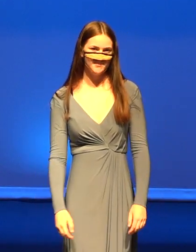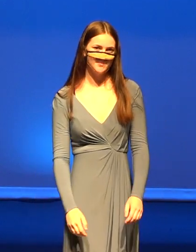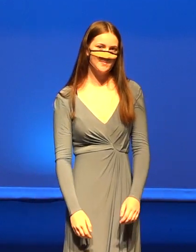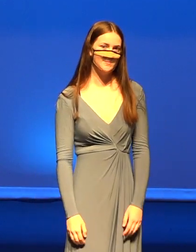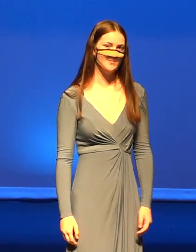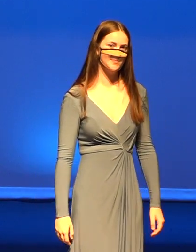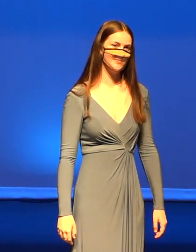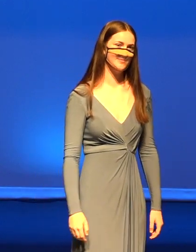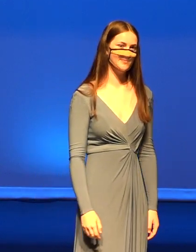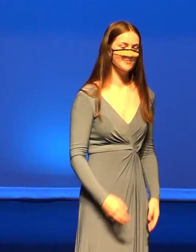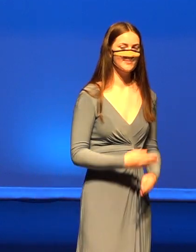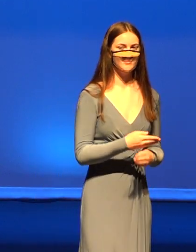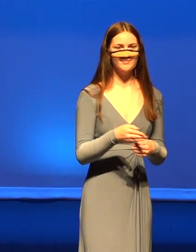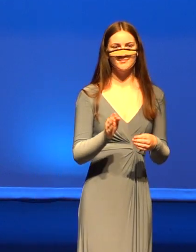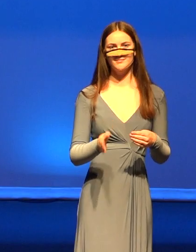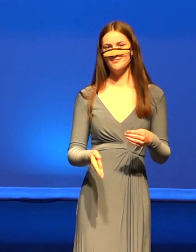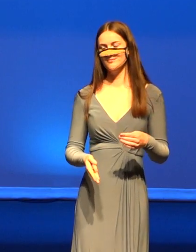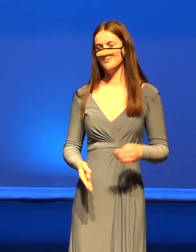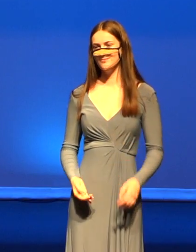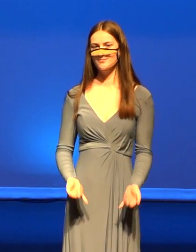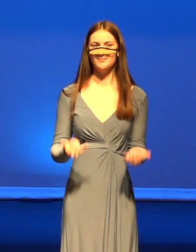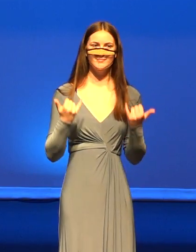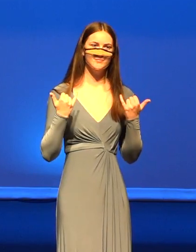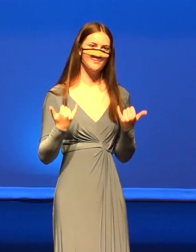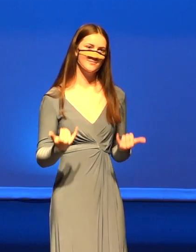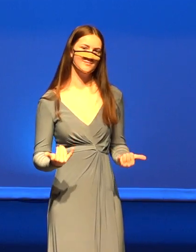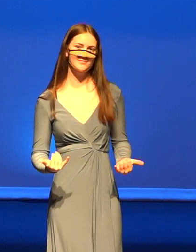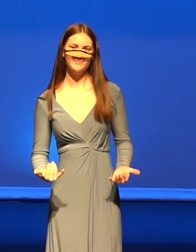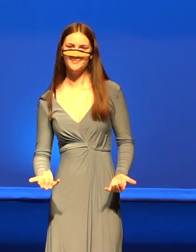But it's over now